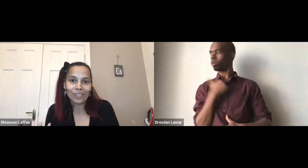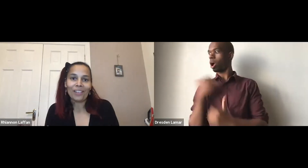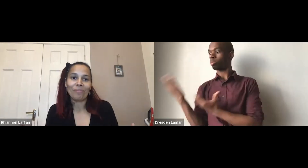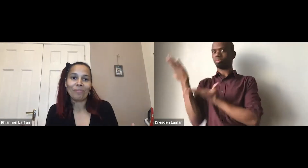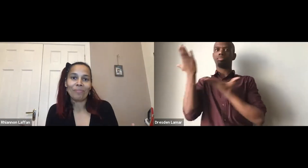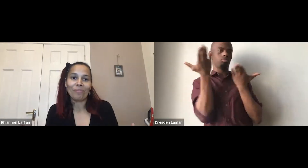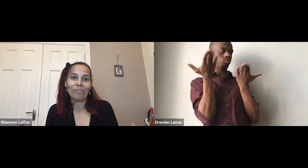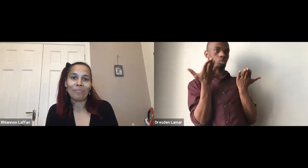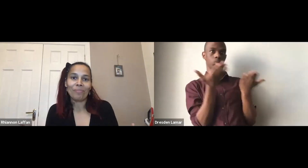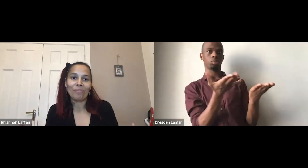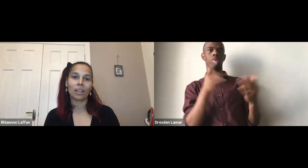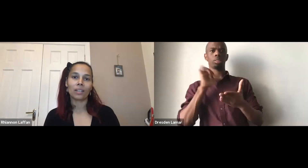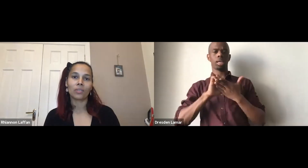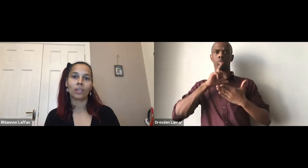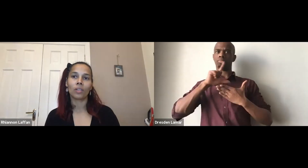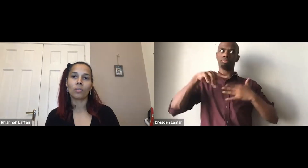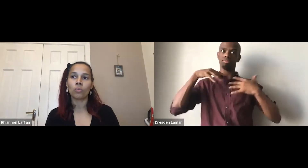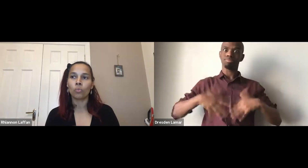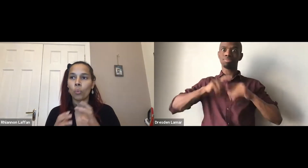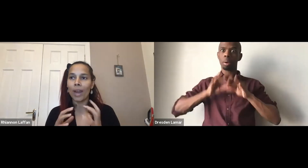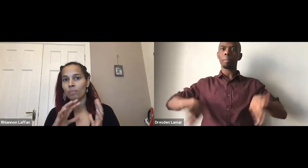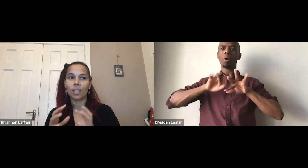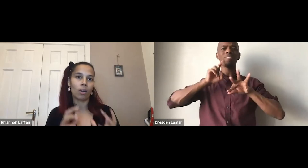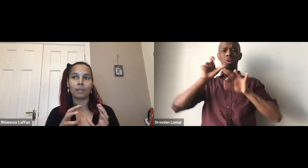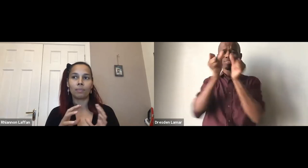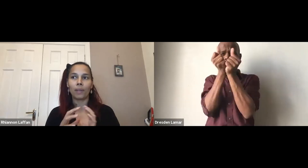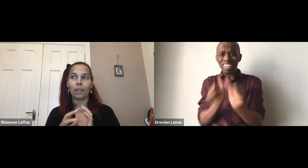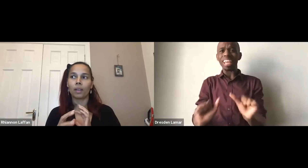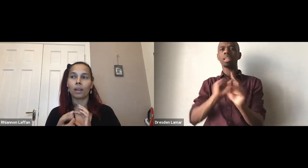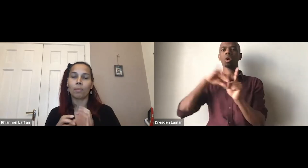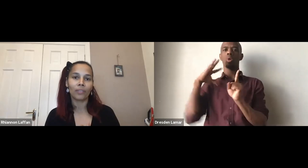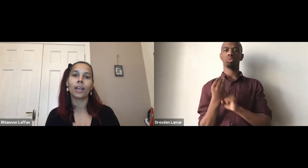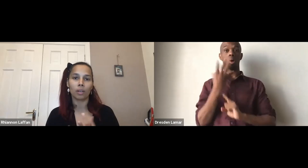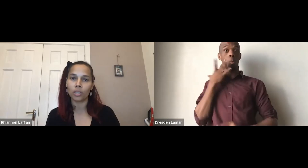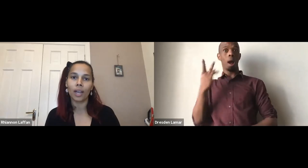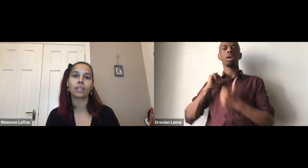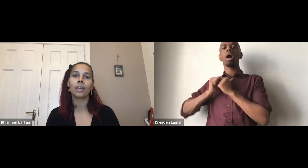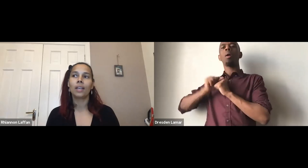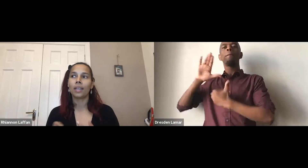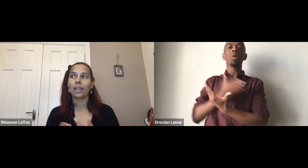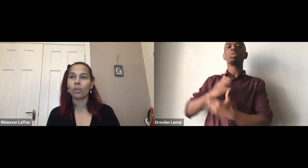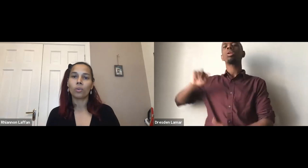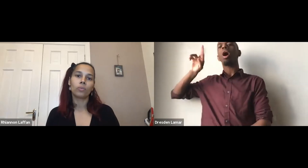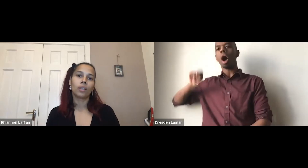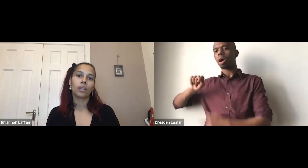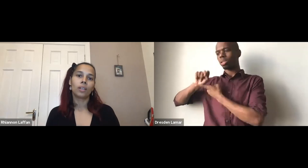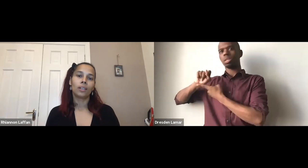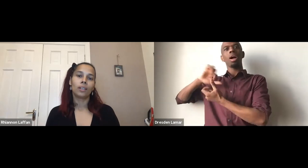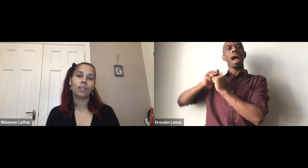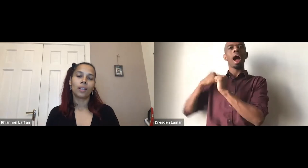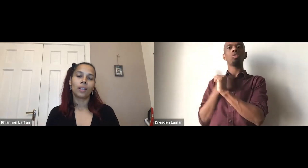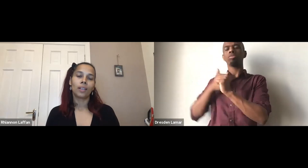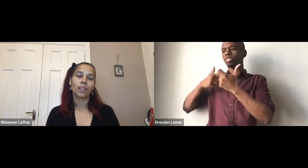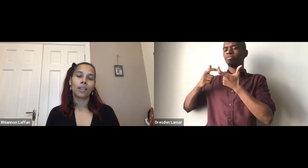They are the lifeblood, I think, of any culture, because the way that music and art has been commodified, has been